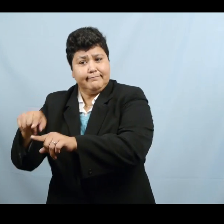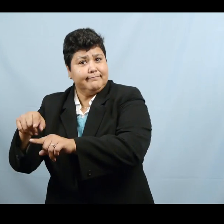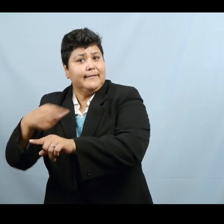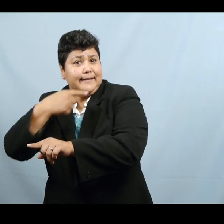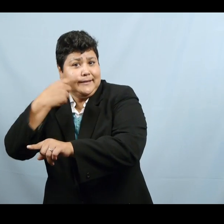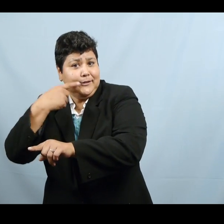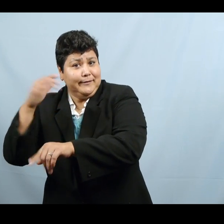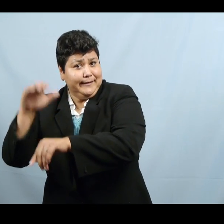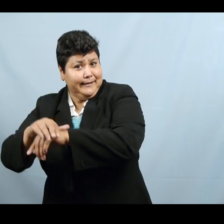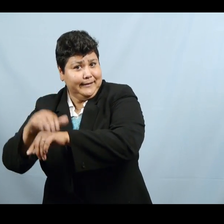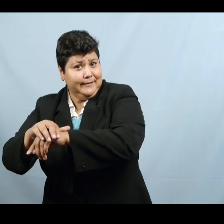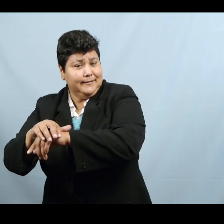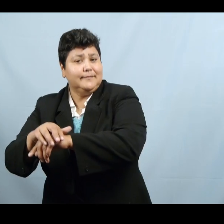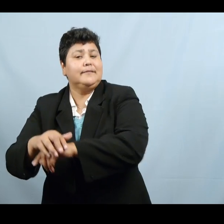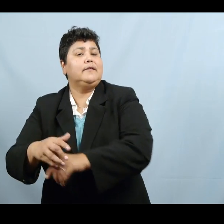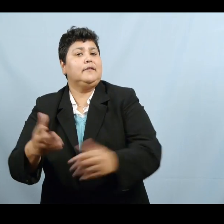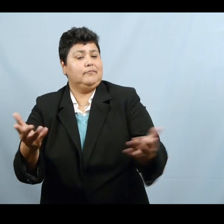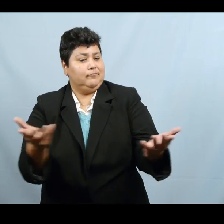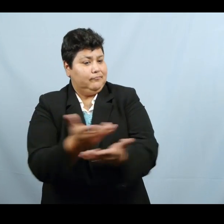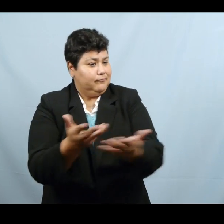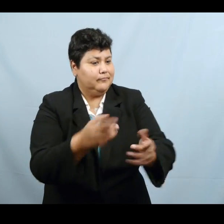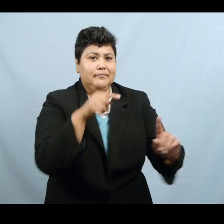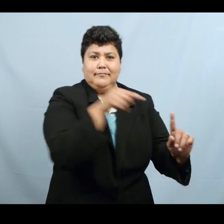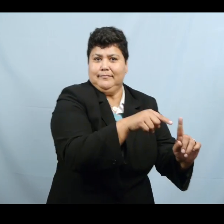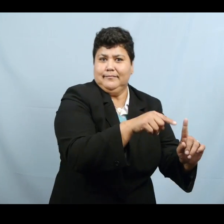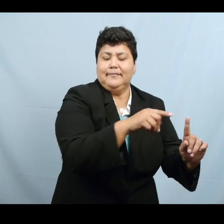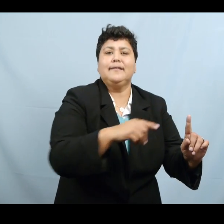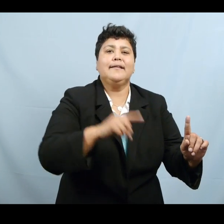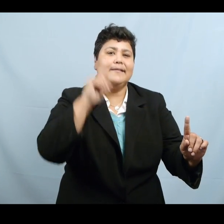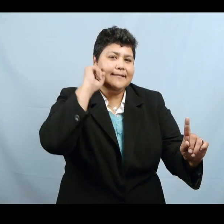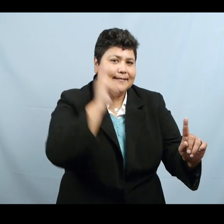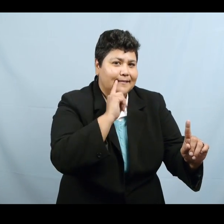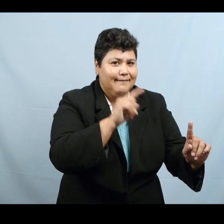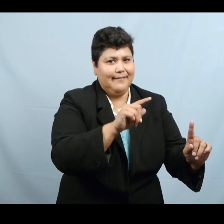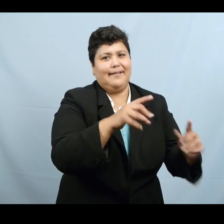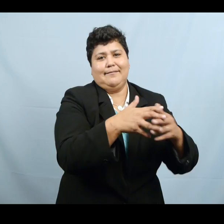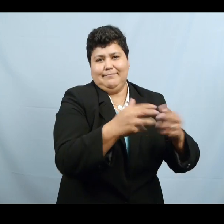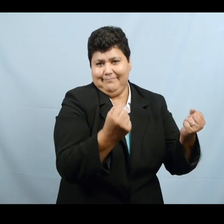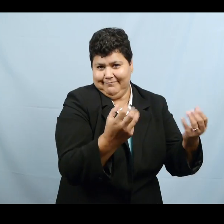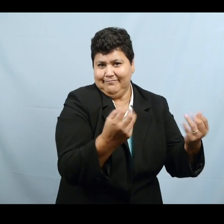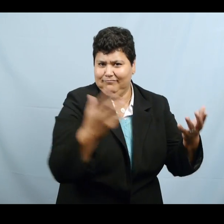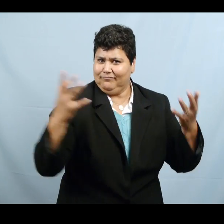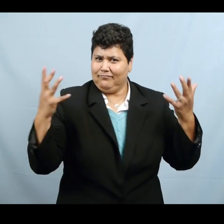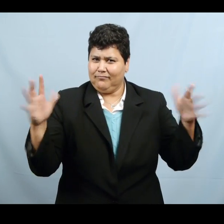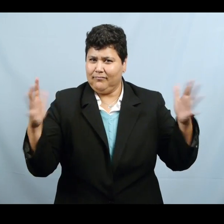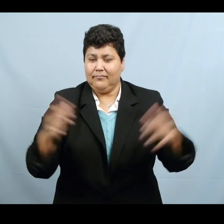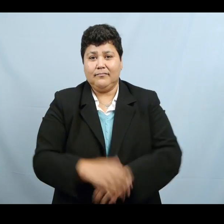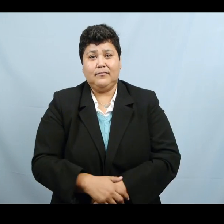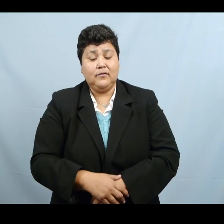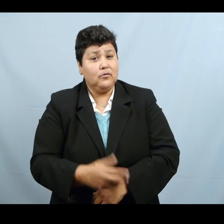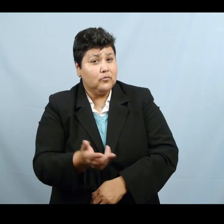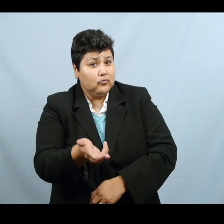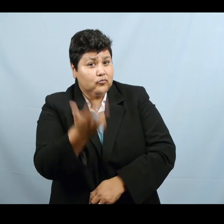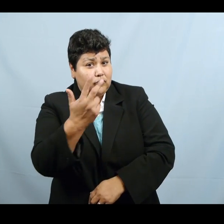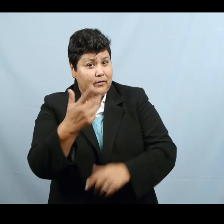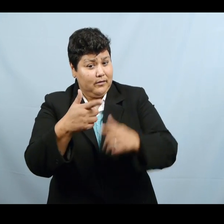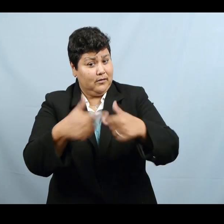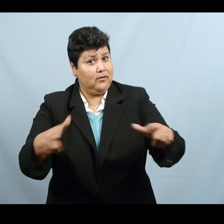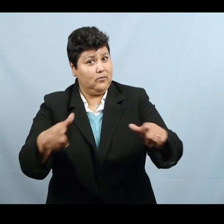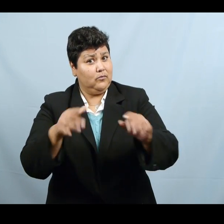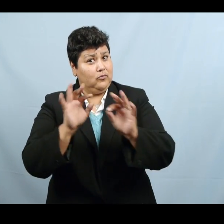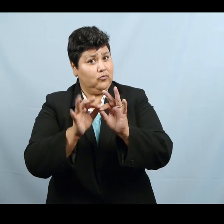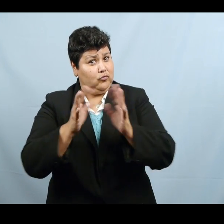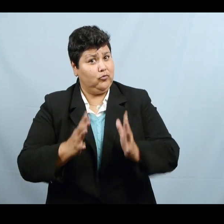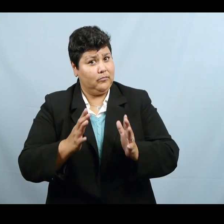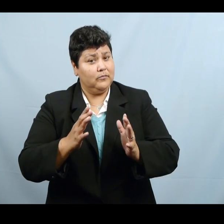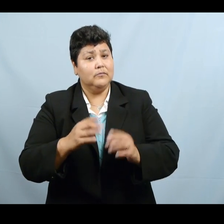and between deaf and hearing cultures. The trilingual interpreter, especially when working in video relay, is